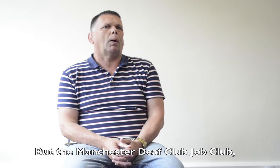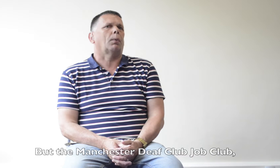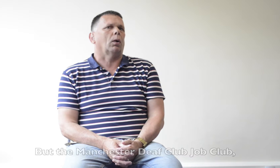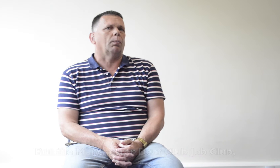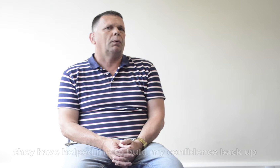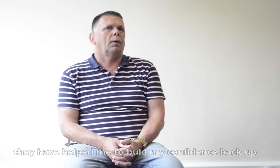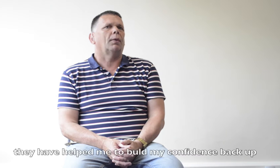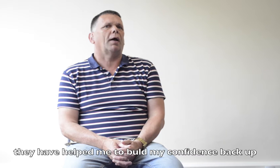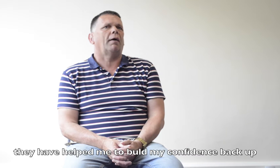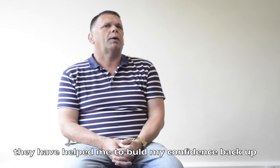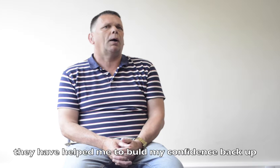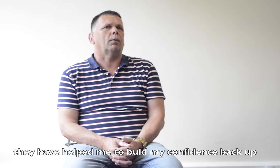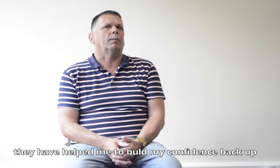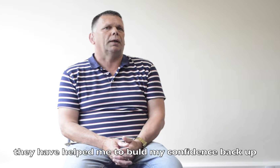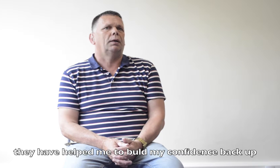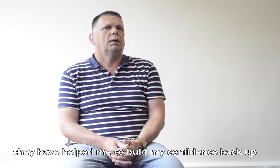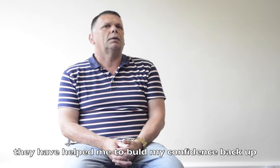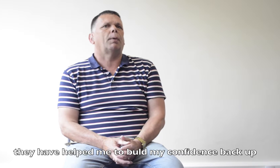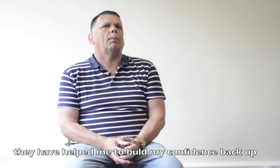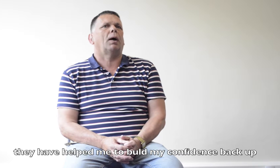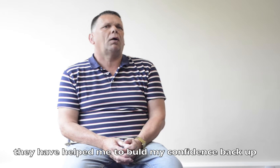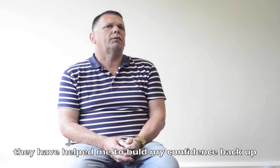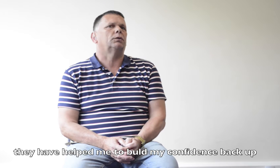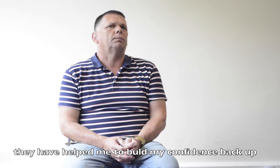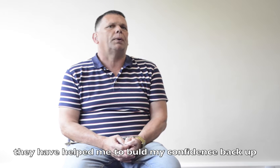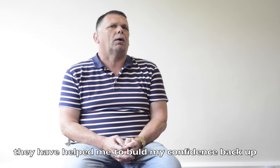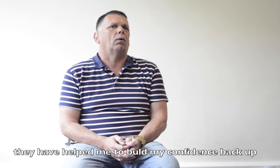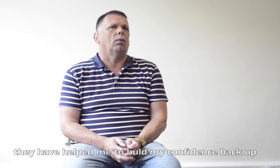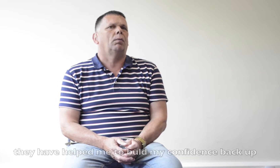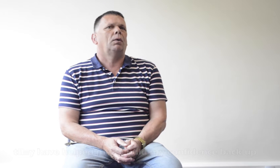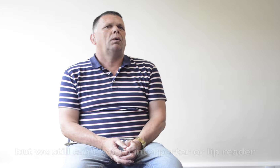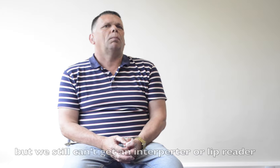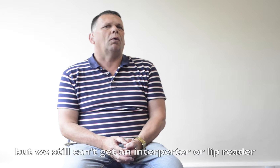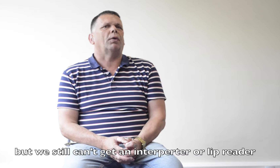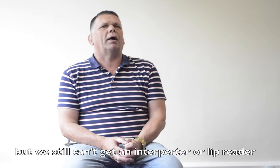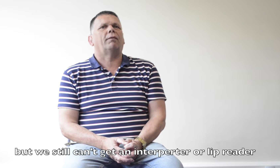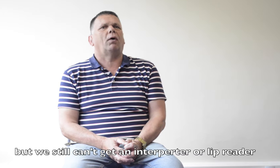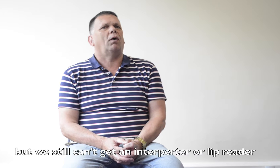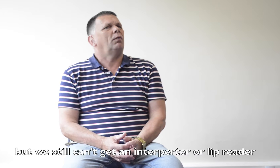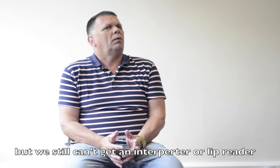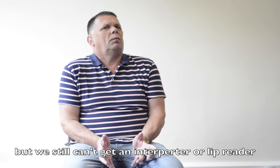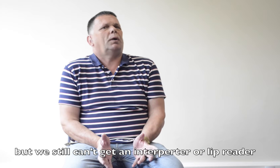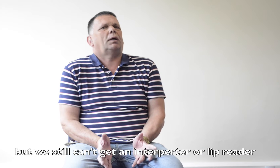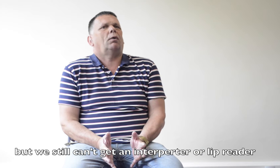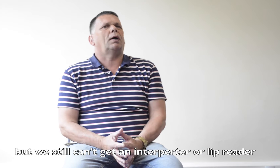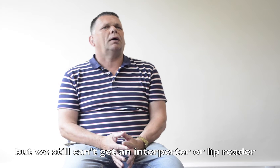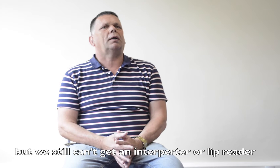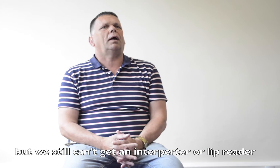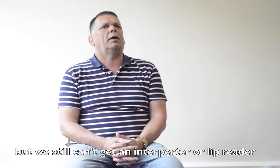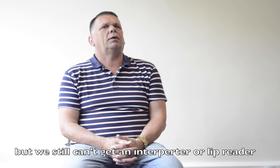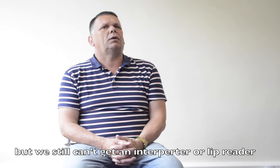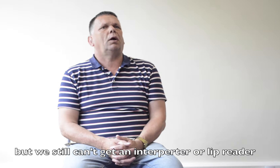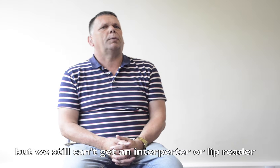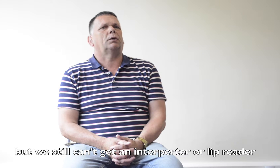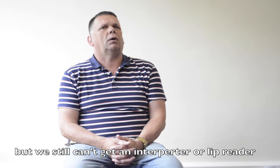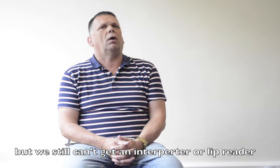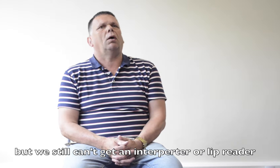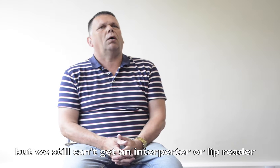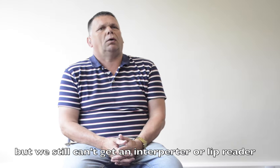Job Club, they have helped me to build my covenants back up. But therefore, we still got to get an interpreter or